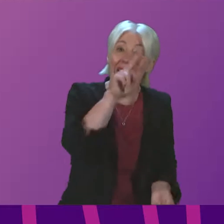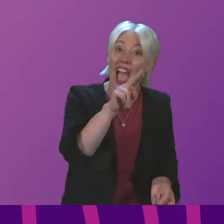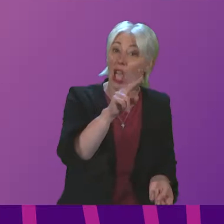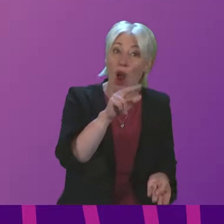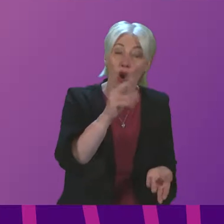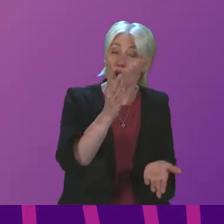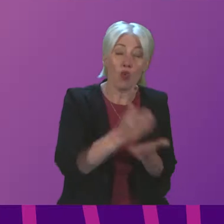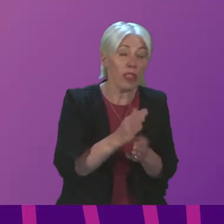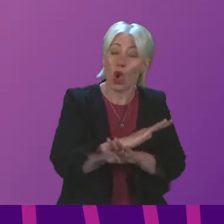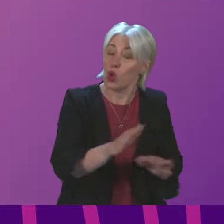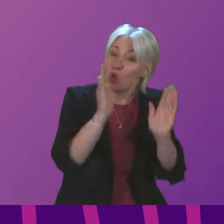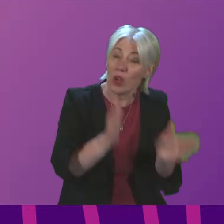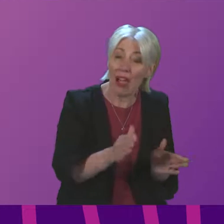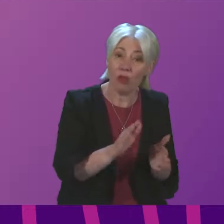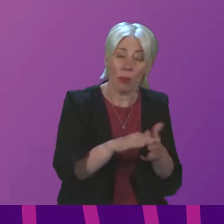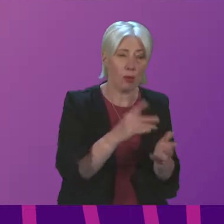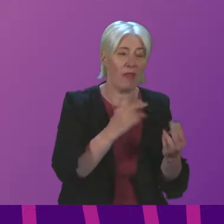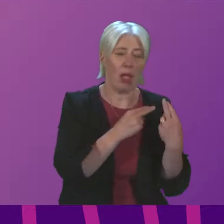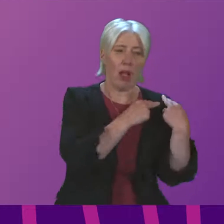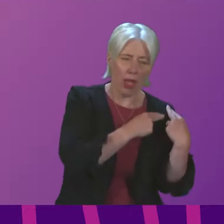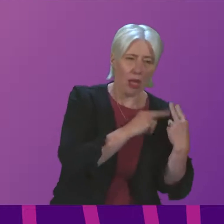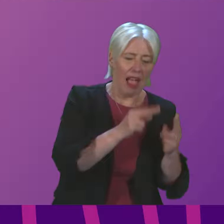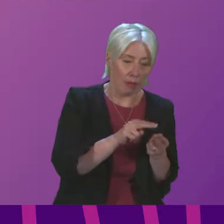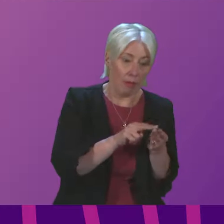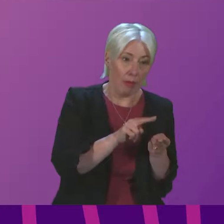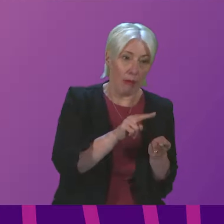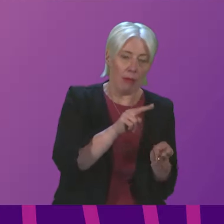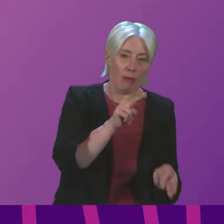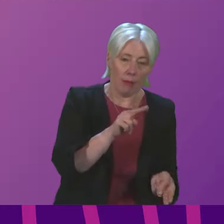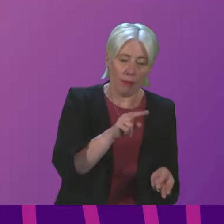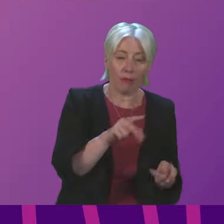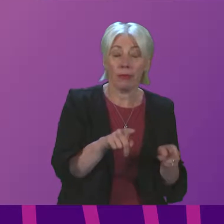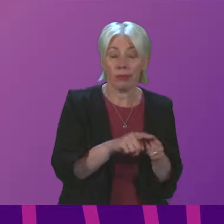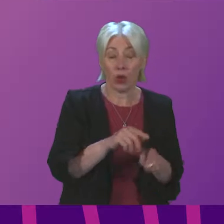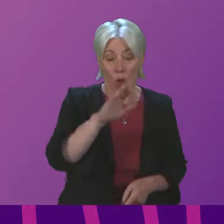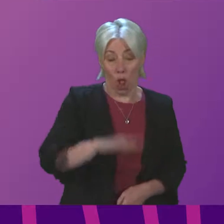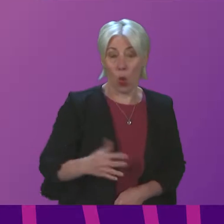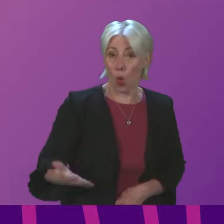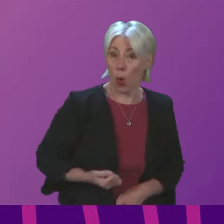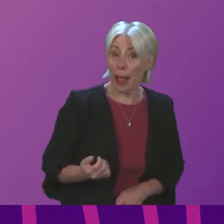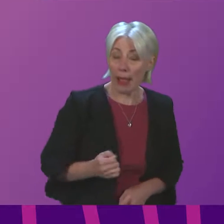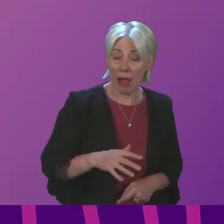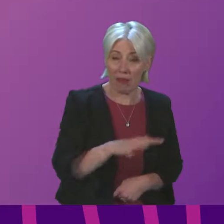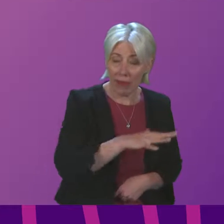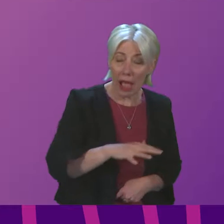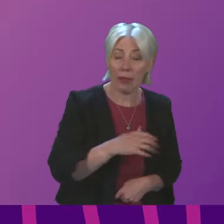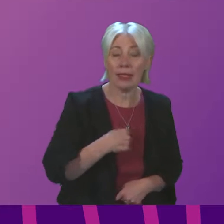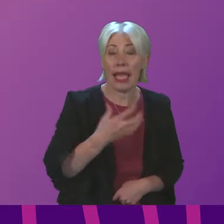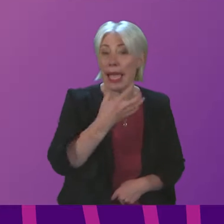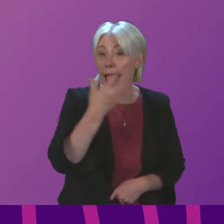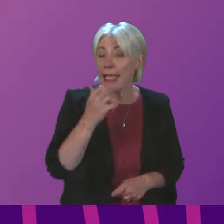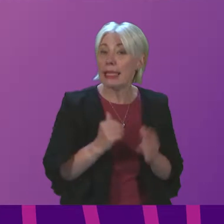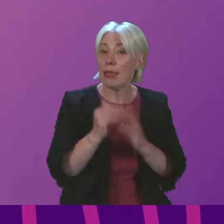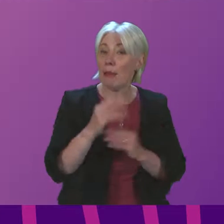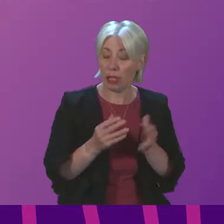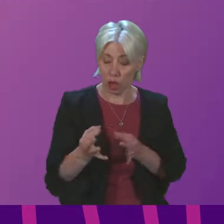be as a result of those obligations. In a specific point around low-income families within our heating building strategy, we set a range of